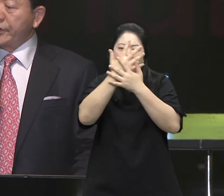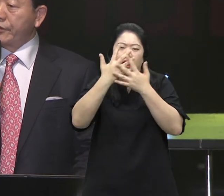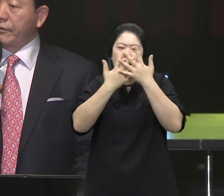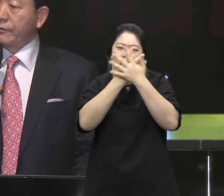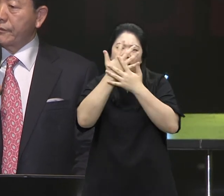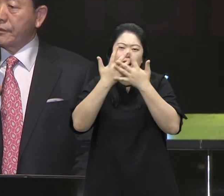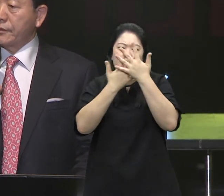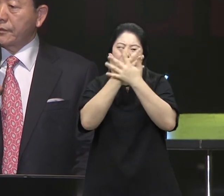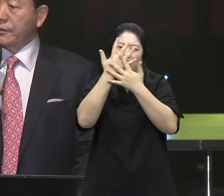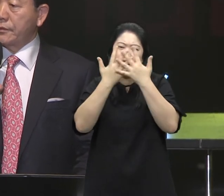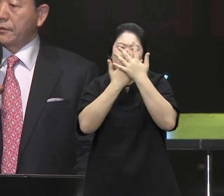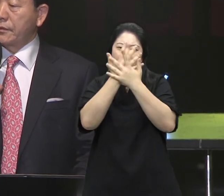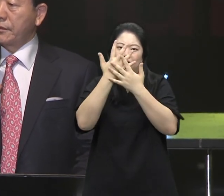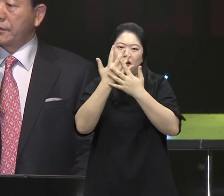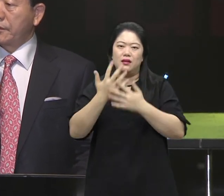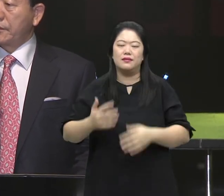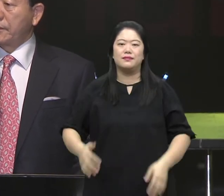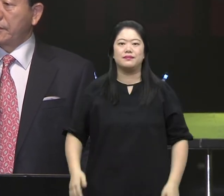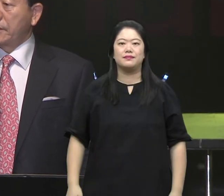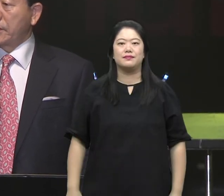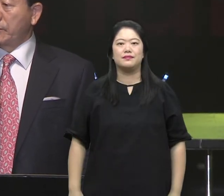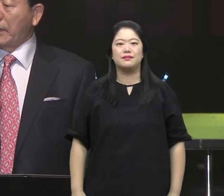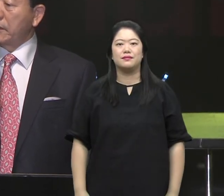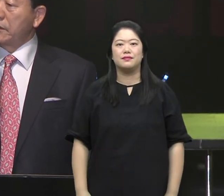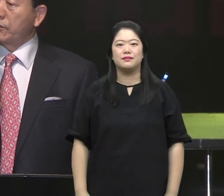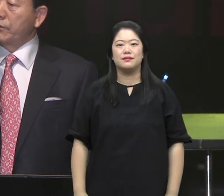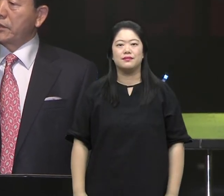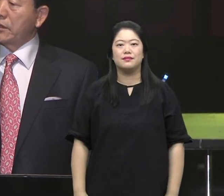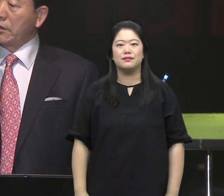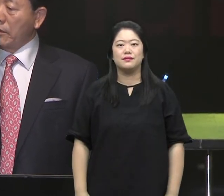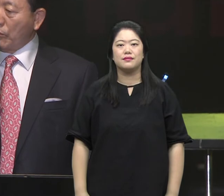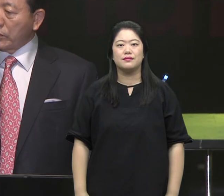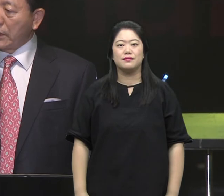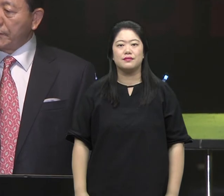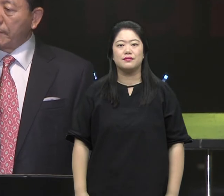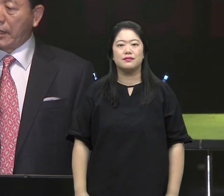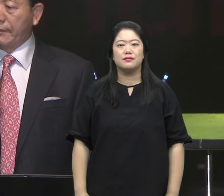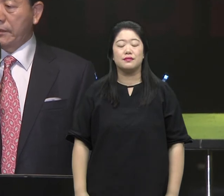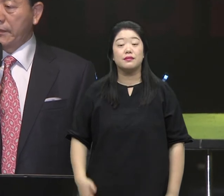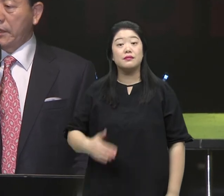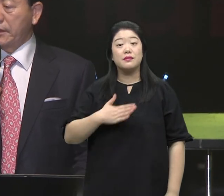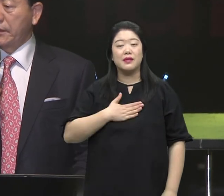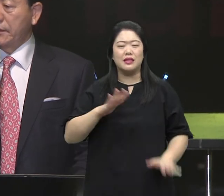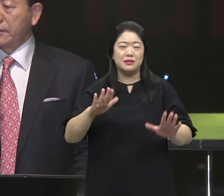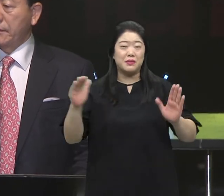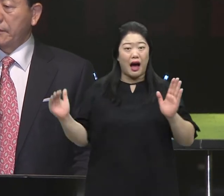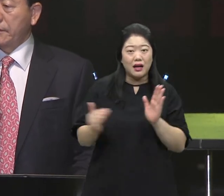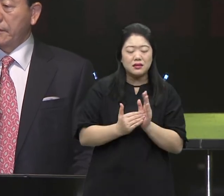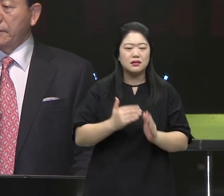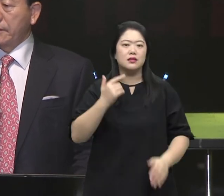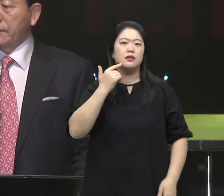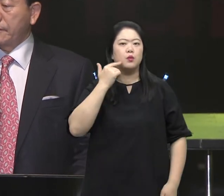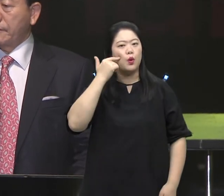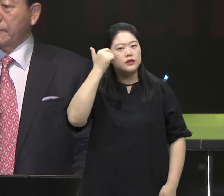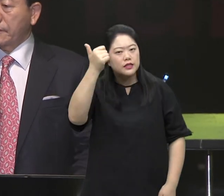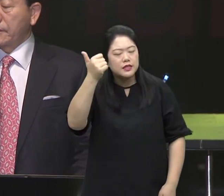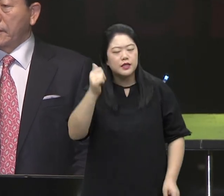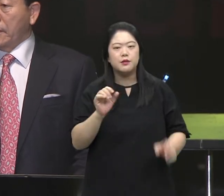That the future looked bleak. I met with many pastors and assistant pastors.